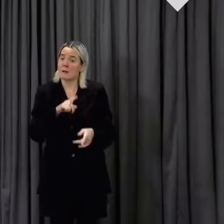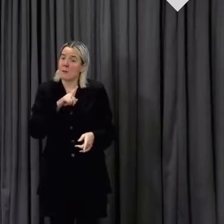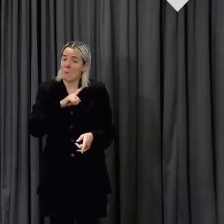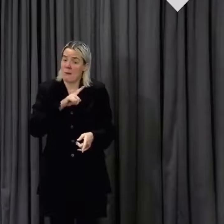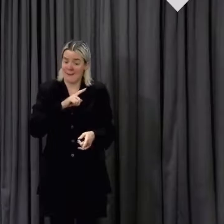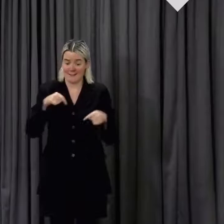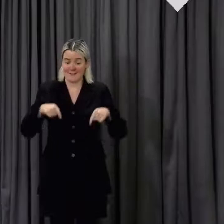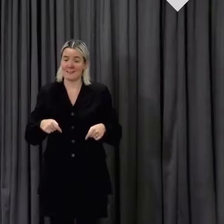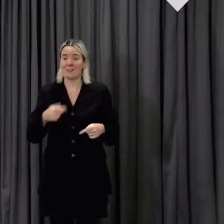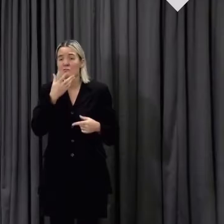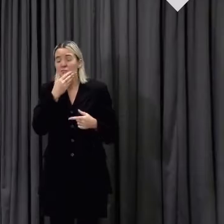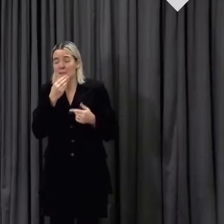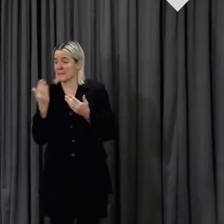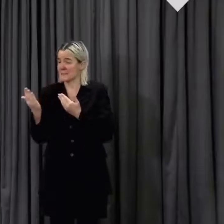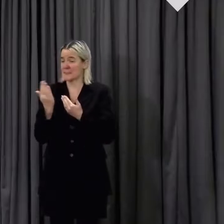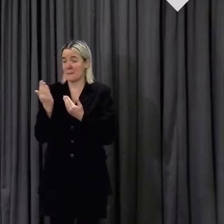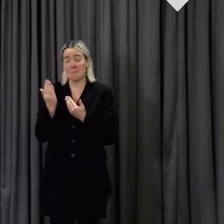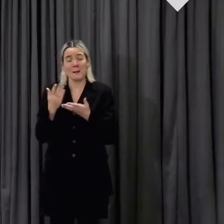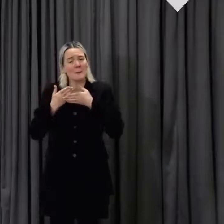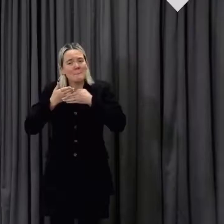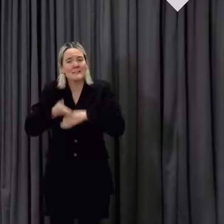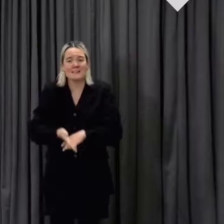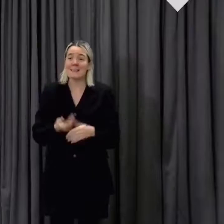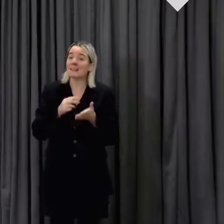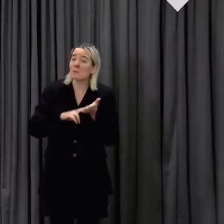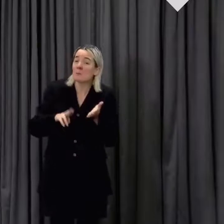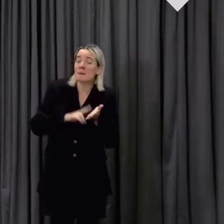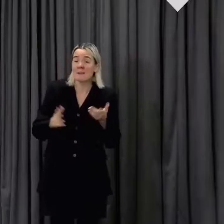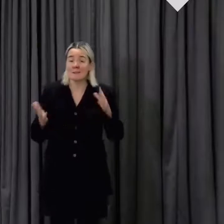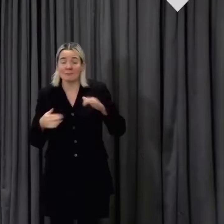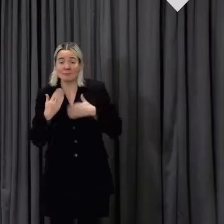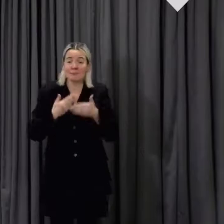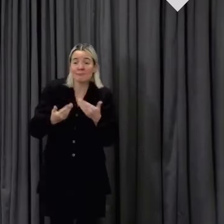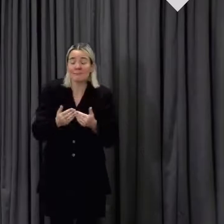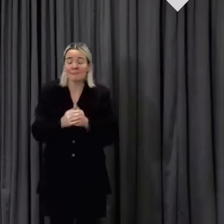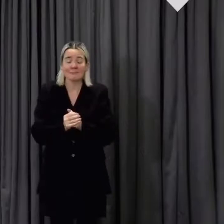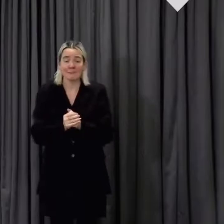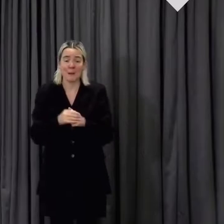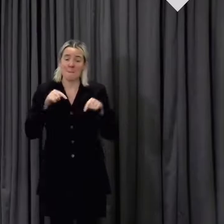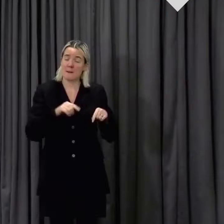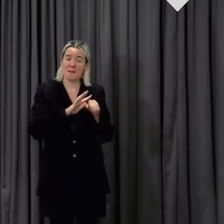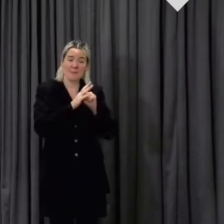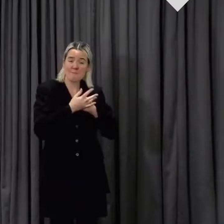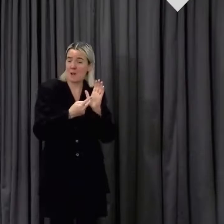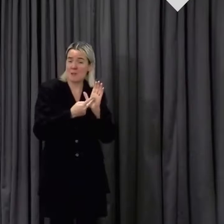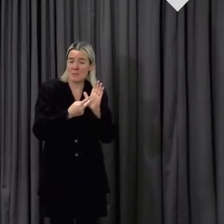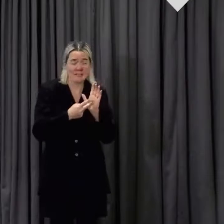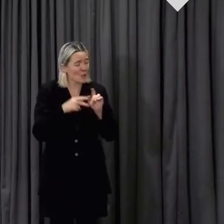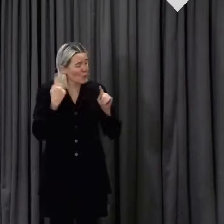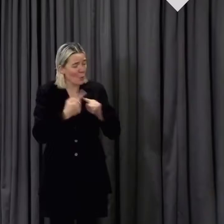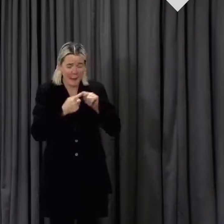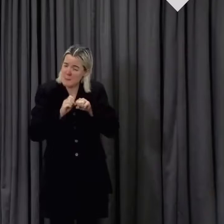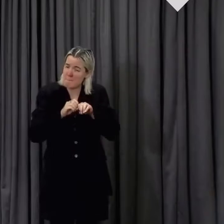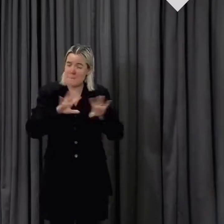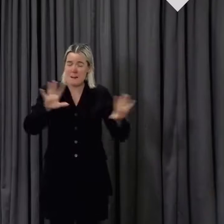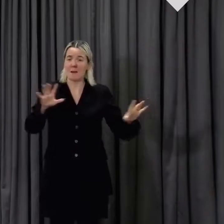the year. But it is a simple fact that we continue to face a virus that is moving incredibly quickly across